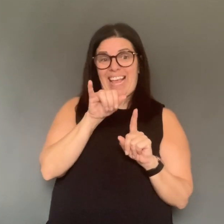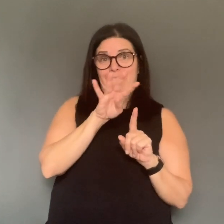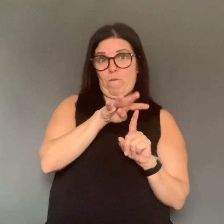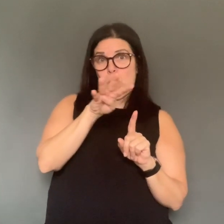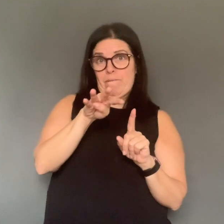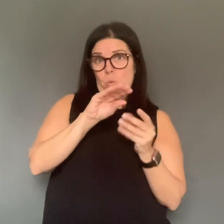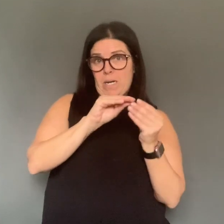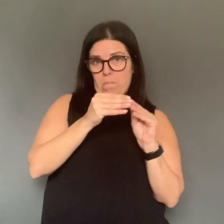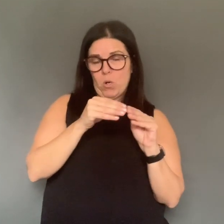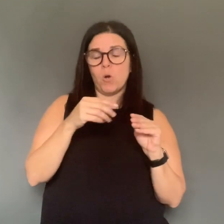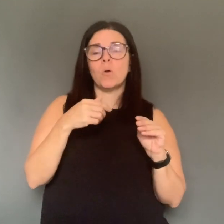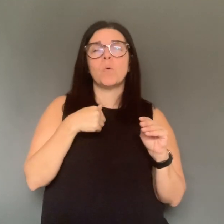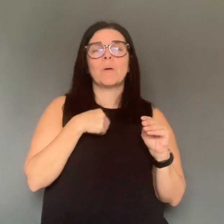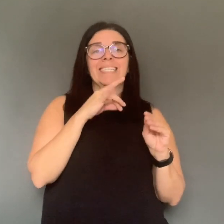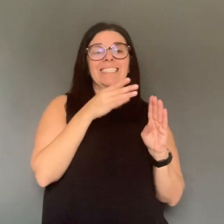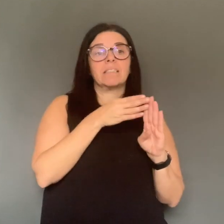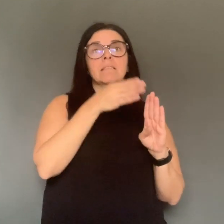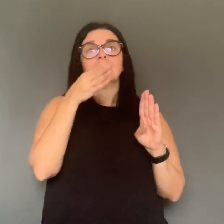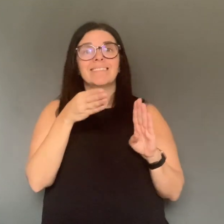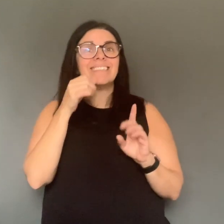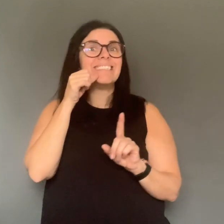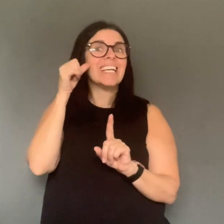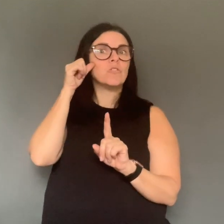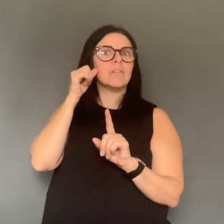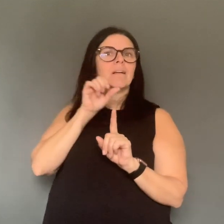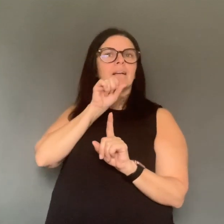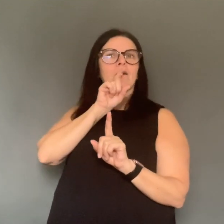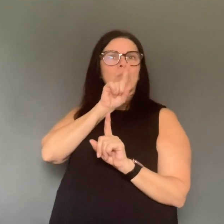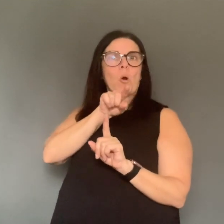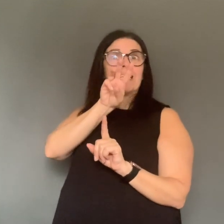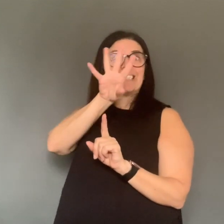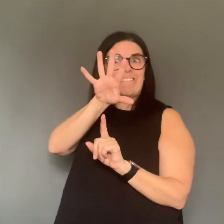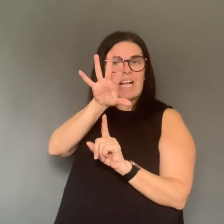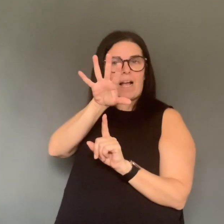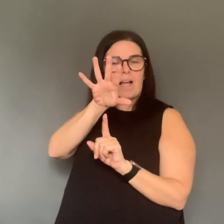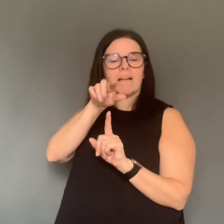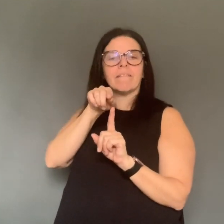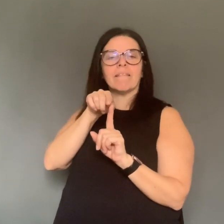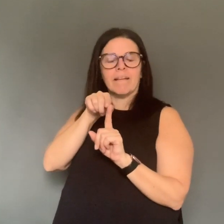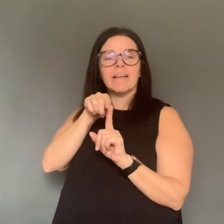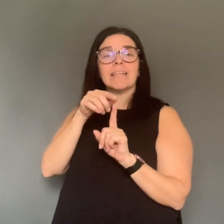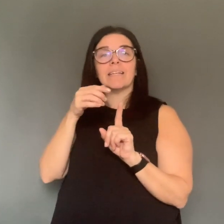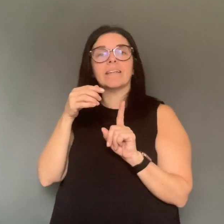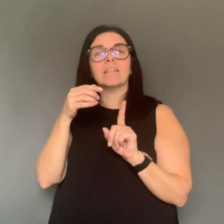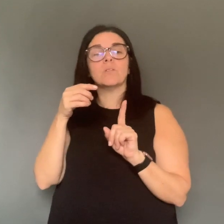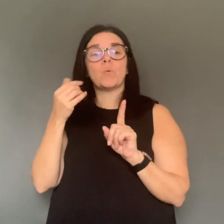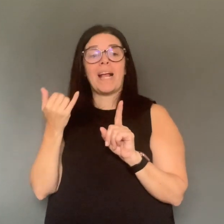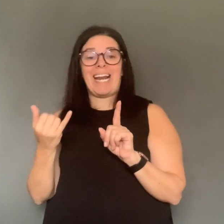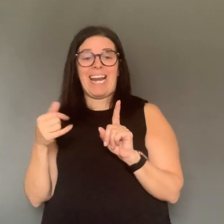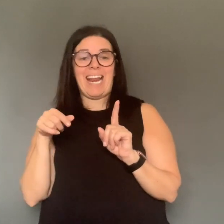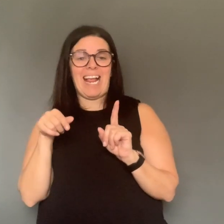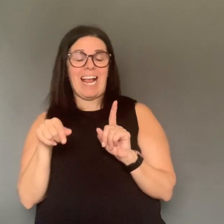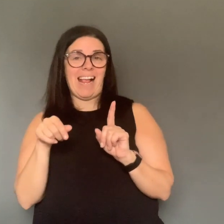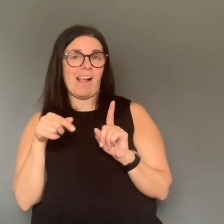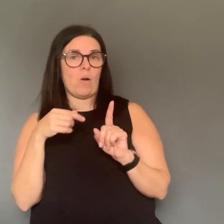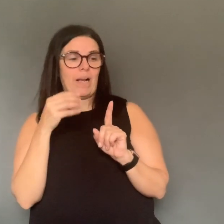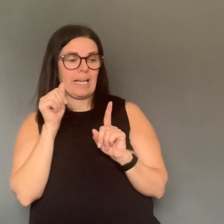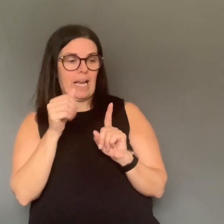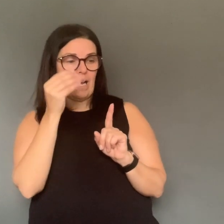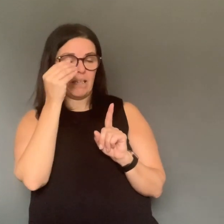70% of them travel to Michigan. And at least still, the cases that we have report on,